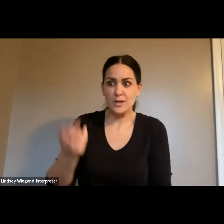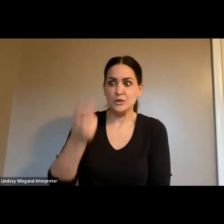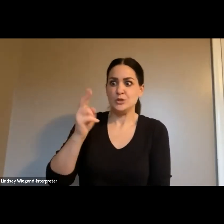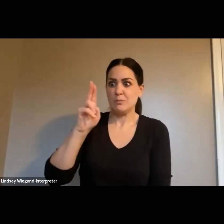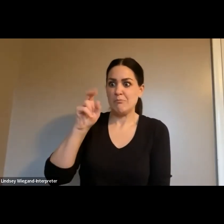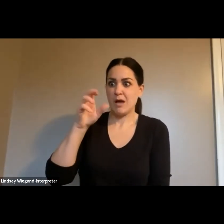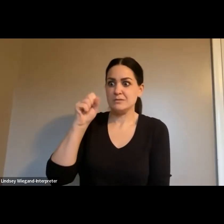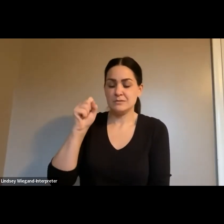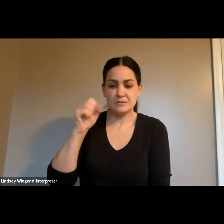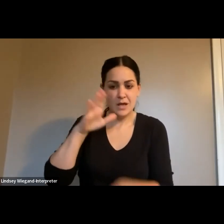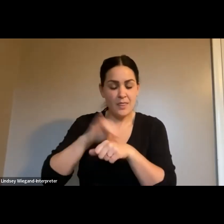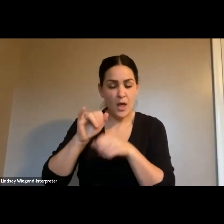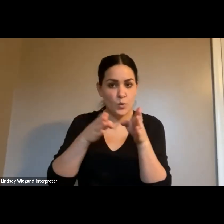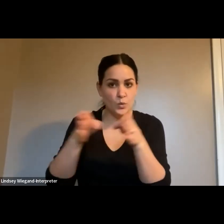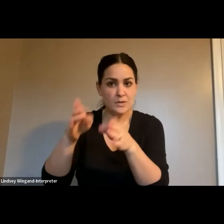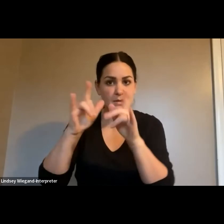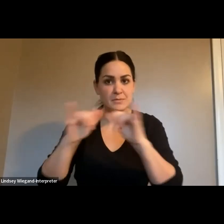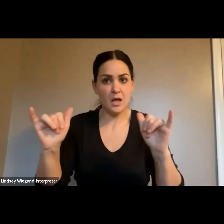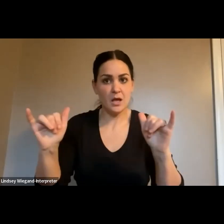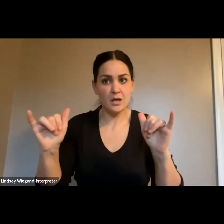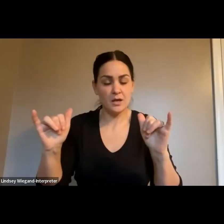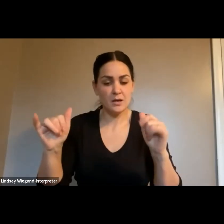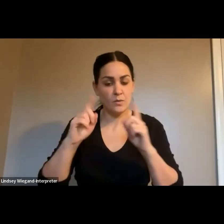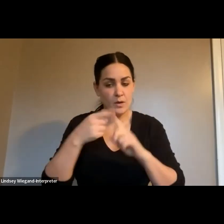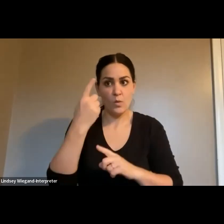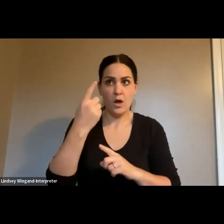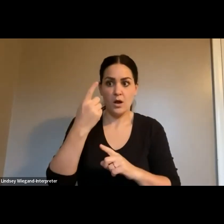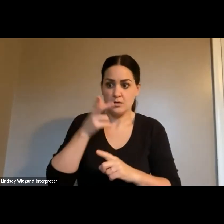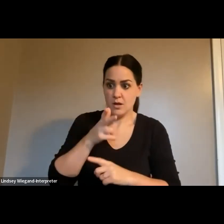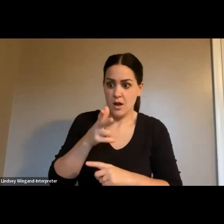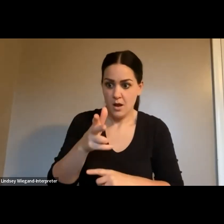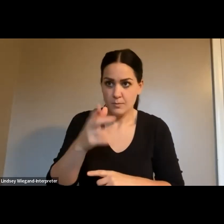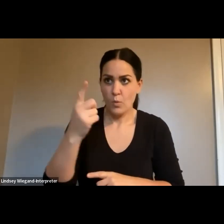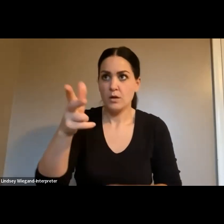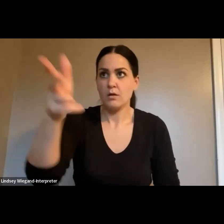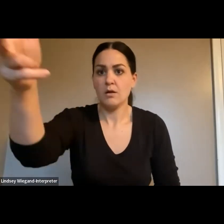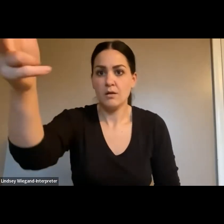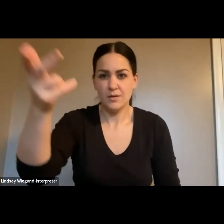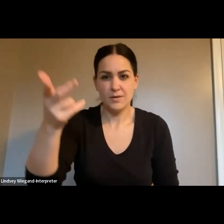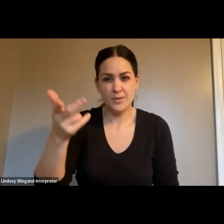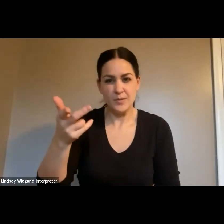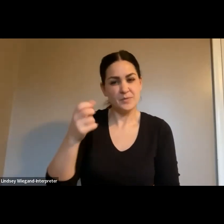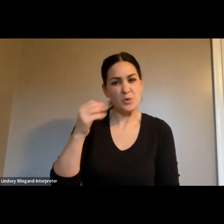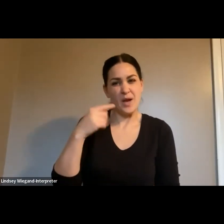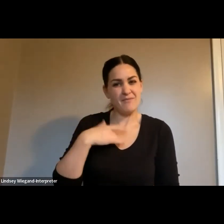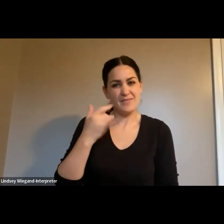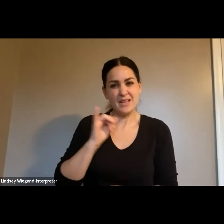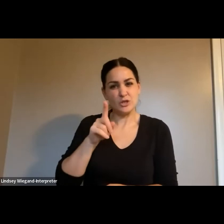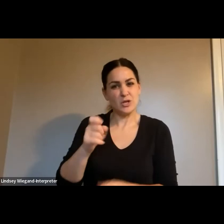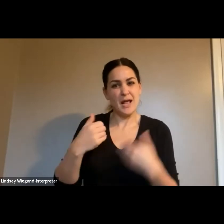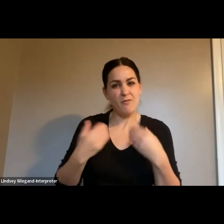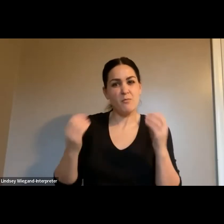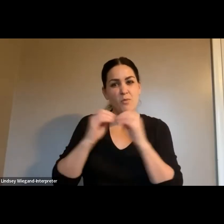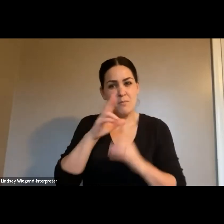same time, because usually when one come one is going. And I feel like, you know, it should be, you know, more buses on the route so that people